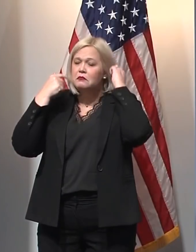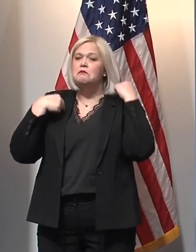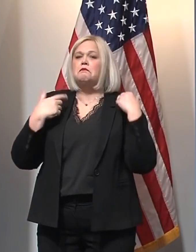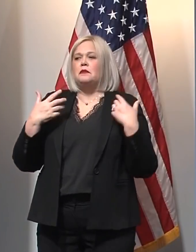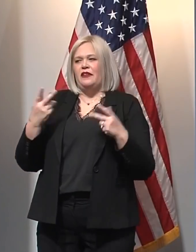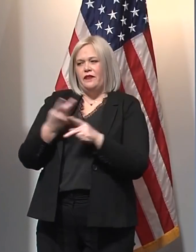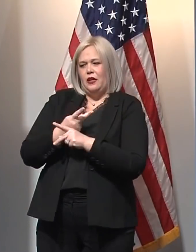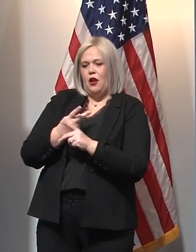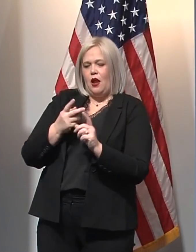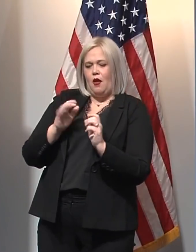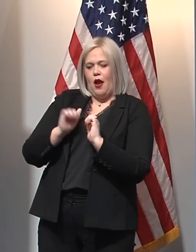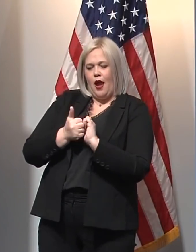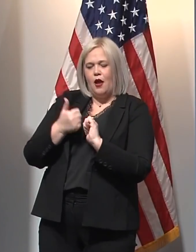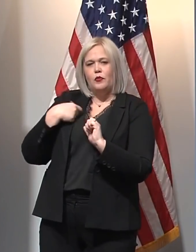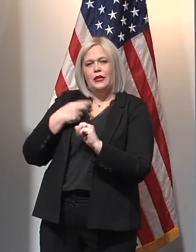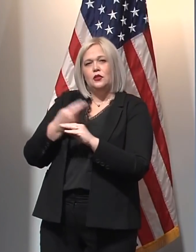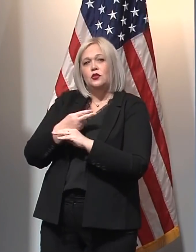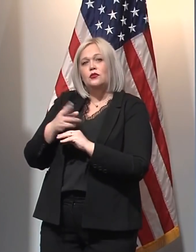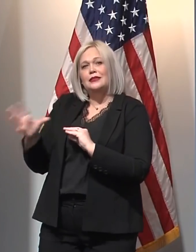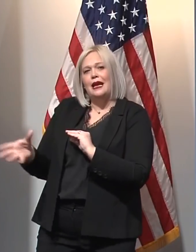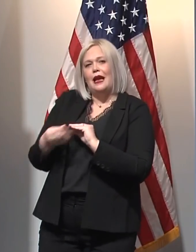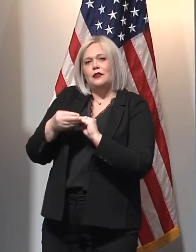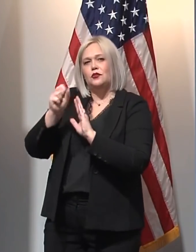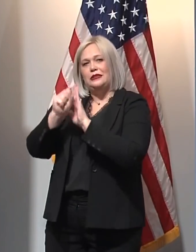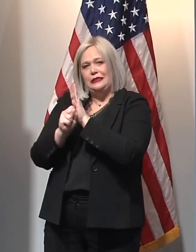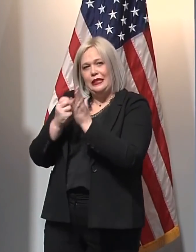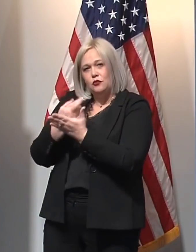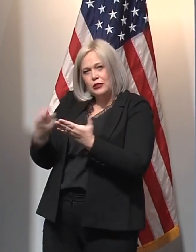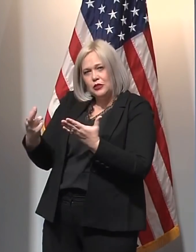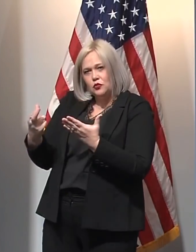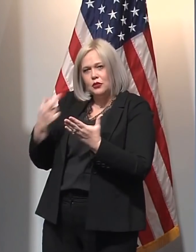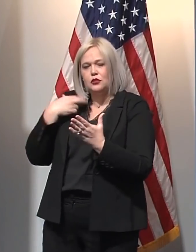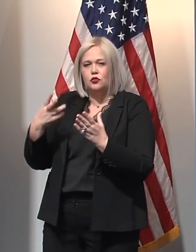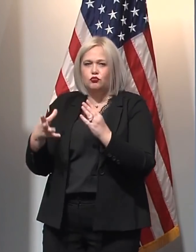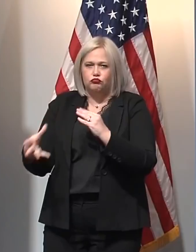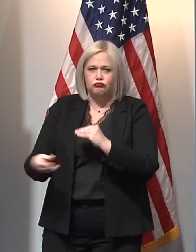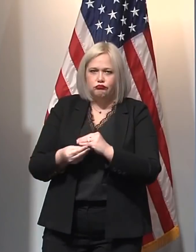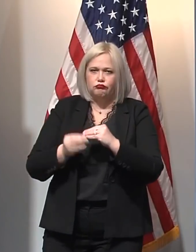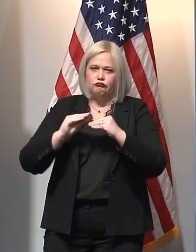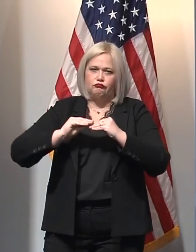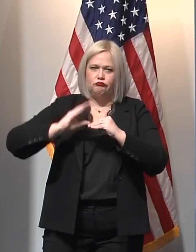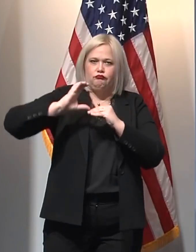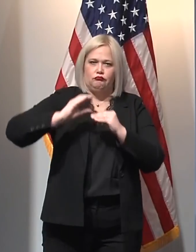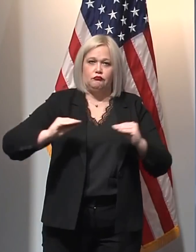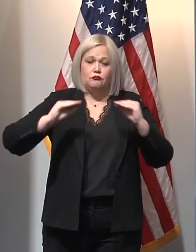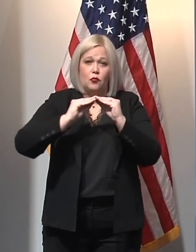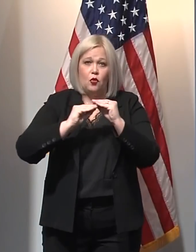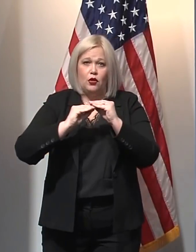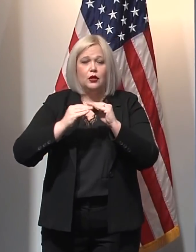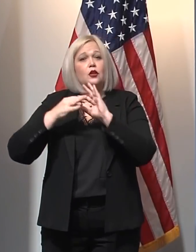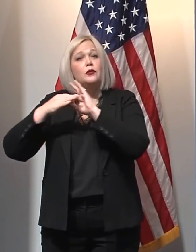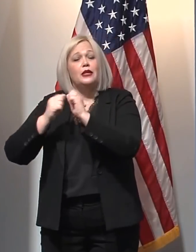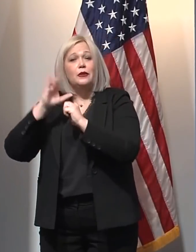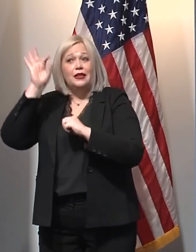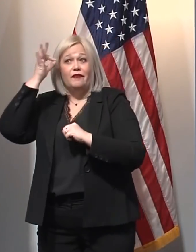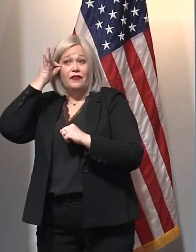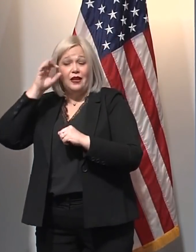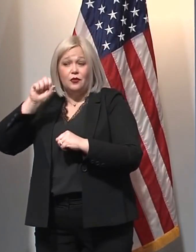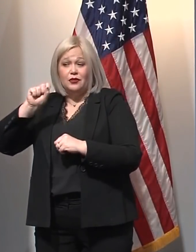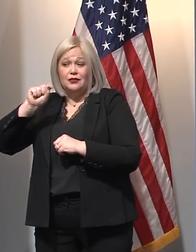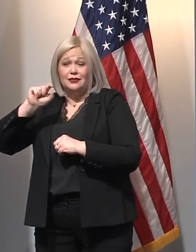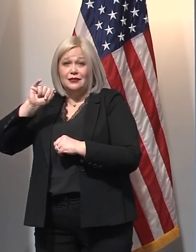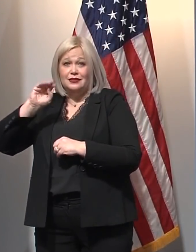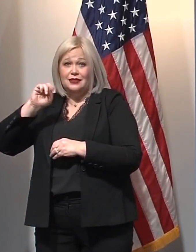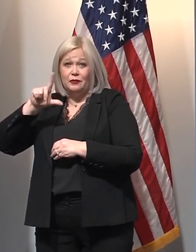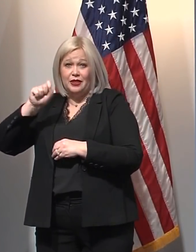leverage additional state resources to make this happen. As a part of the federal stimulus package that was